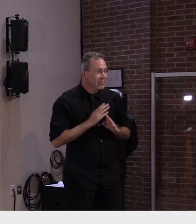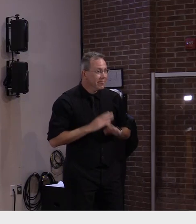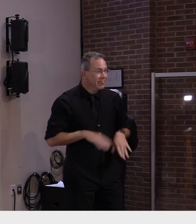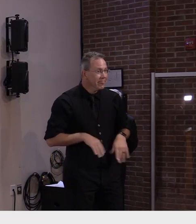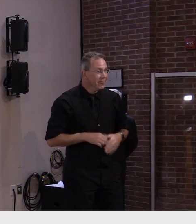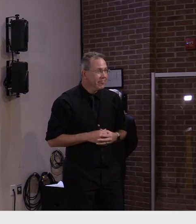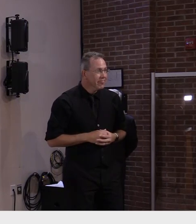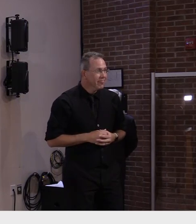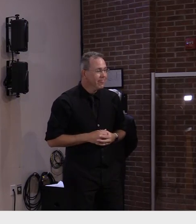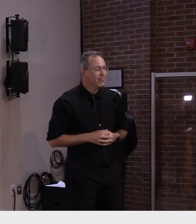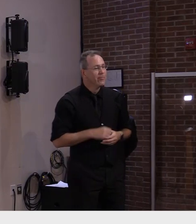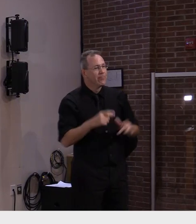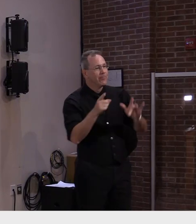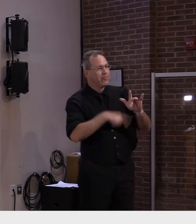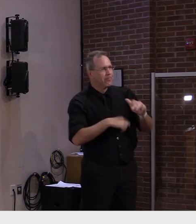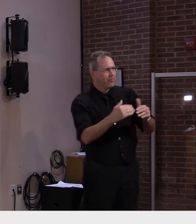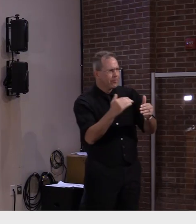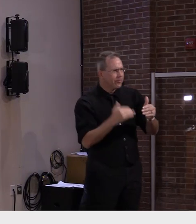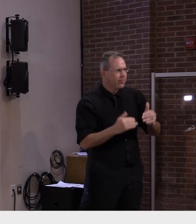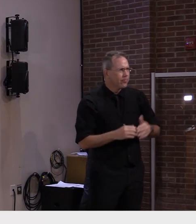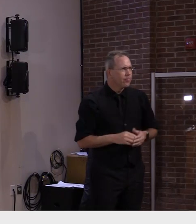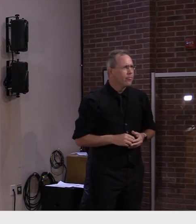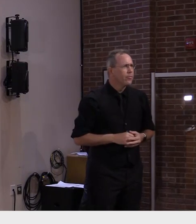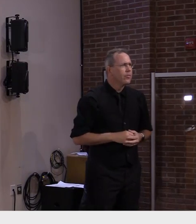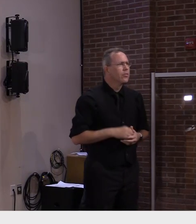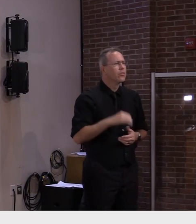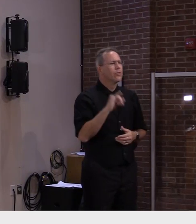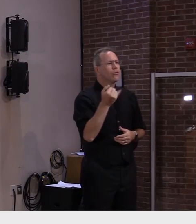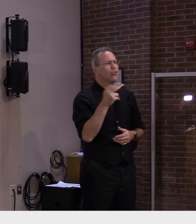All right, we'll try Tom Davis, Compass Vermont.